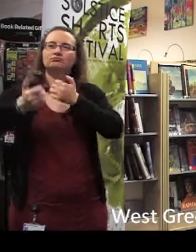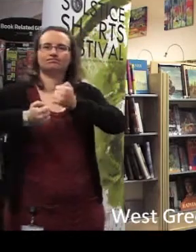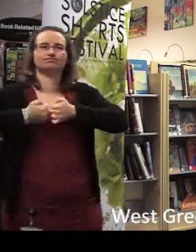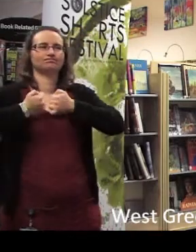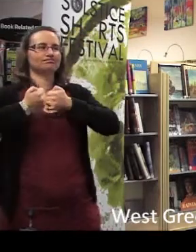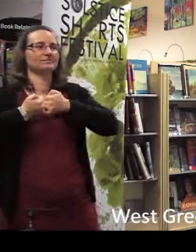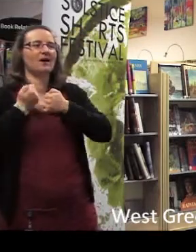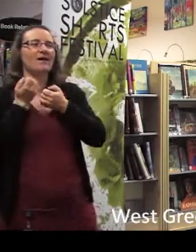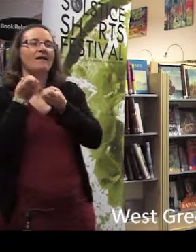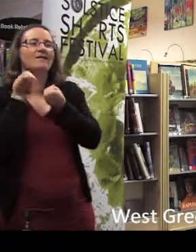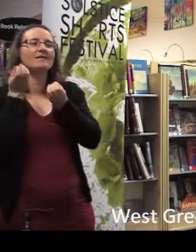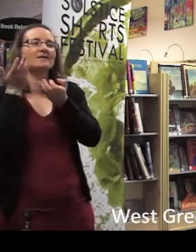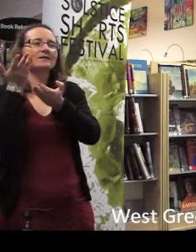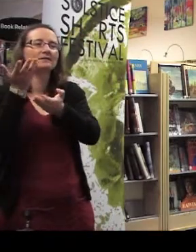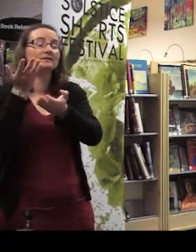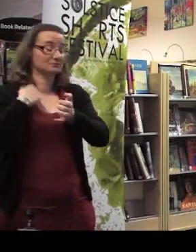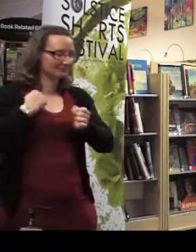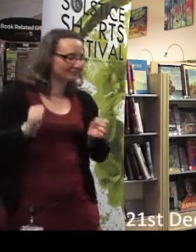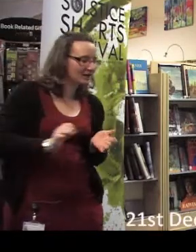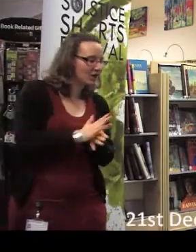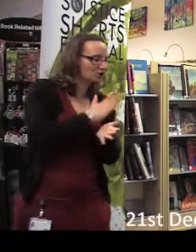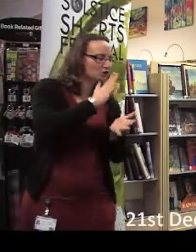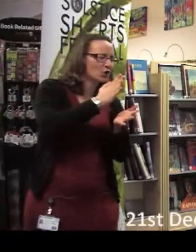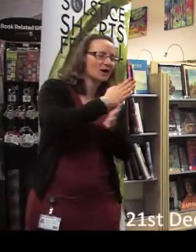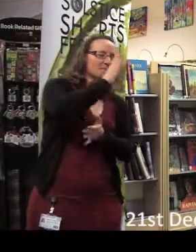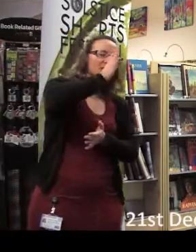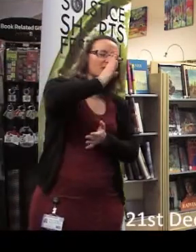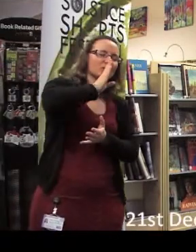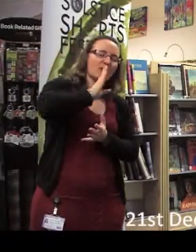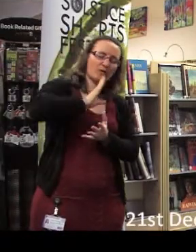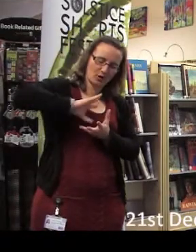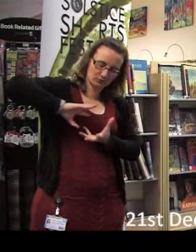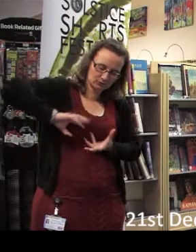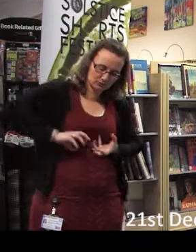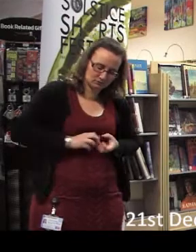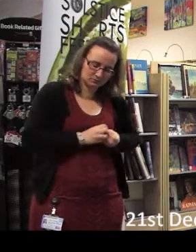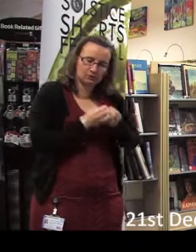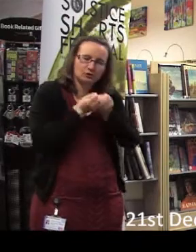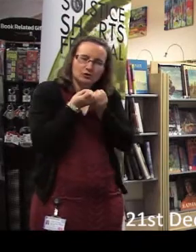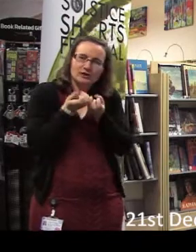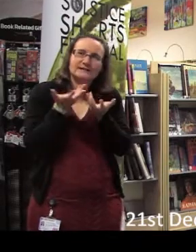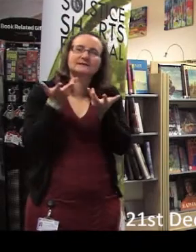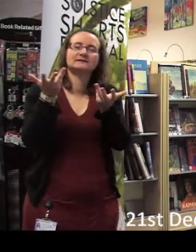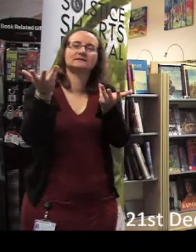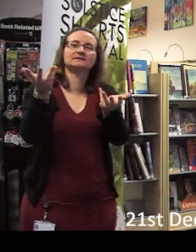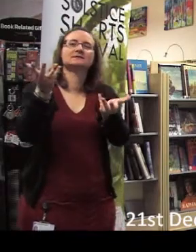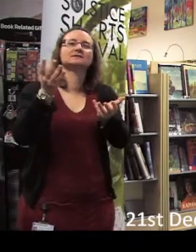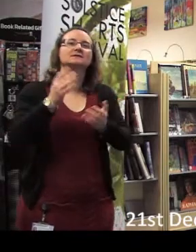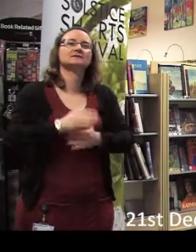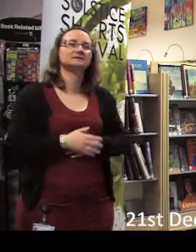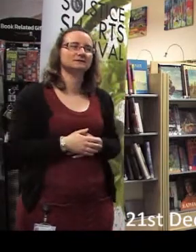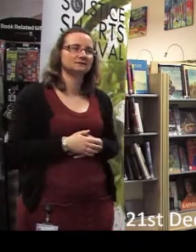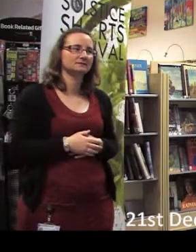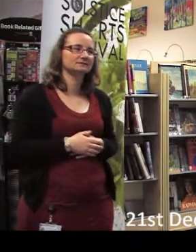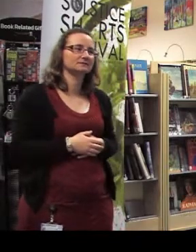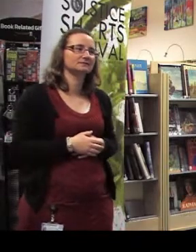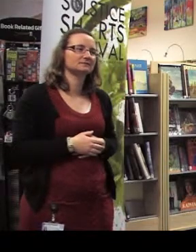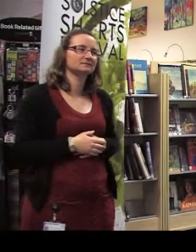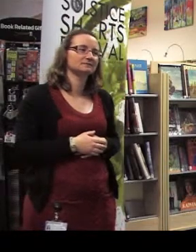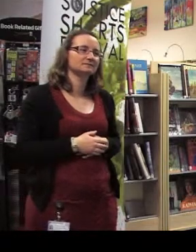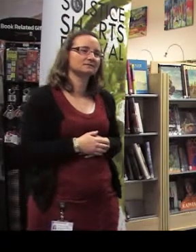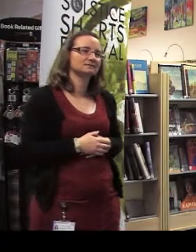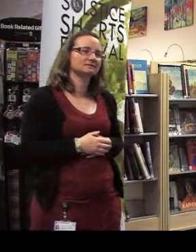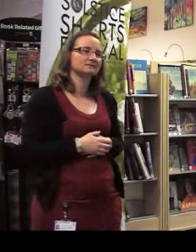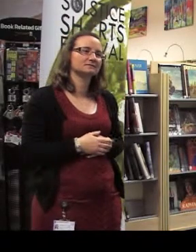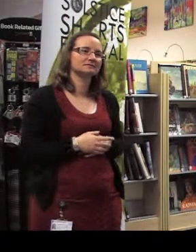for my joys and sorrows bore it. Beside the sea, the